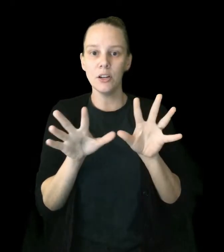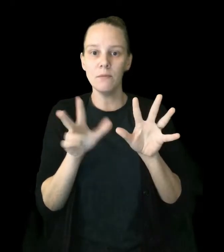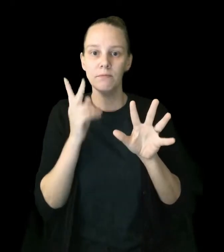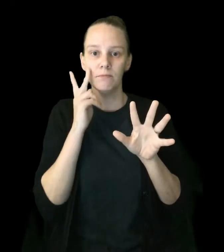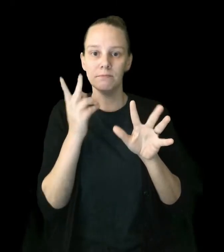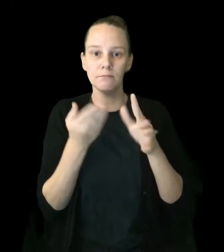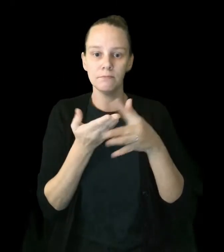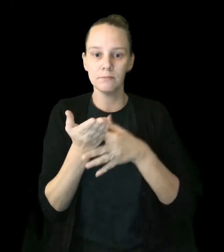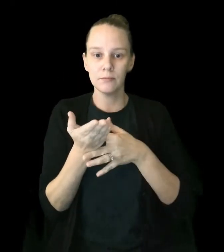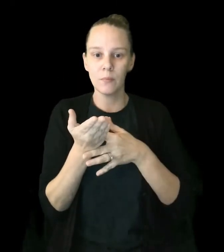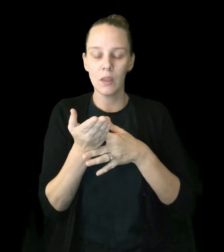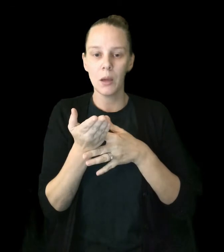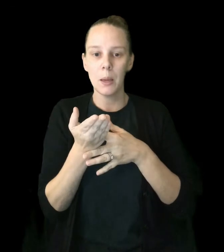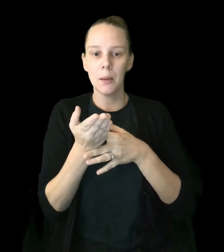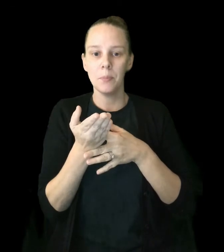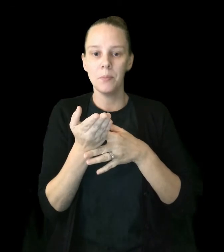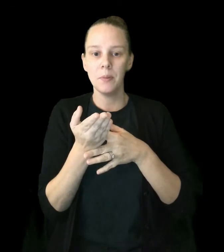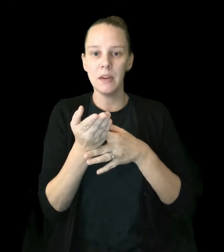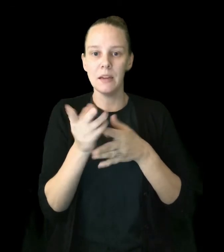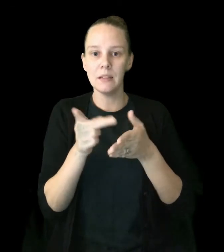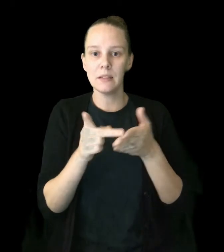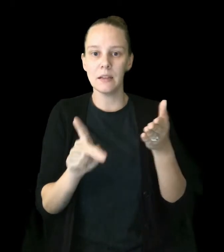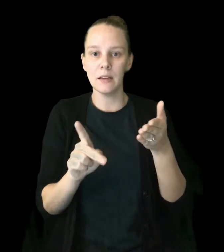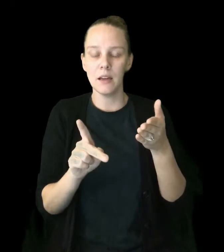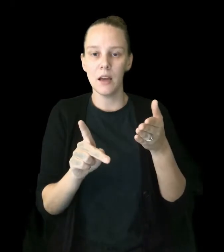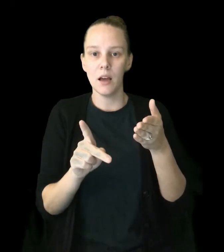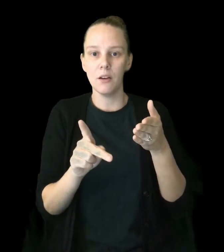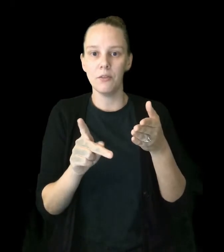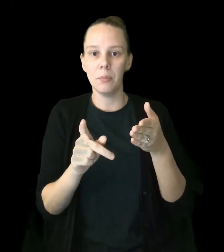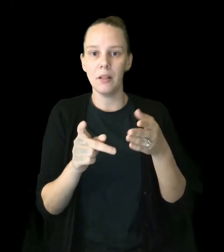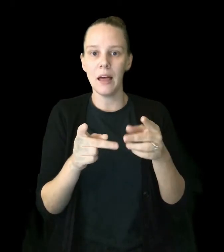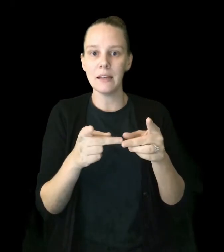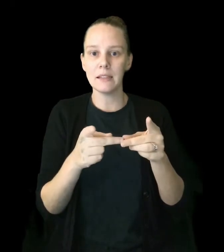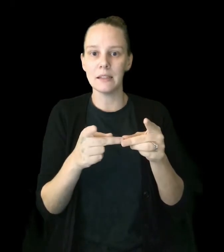piece of plastic